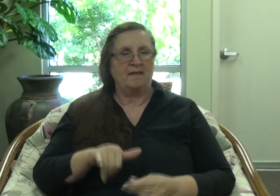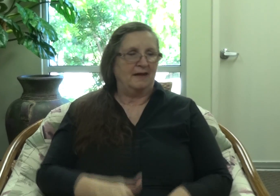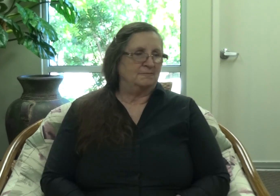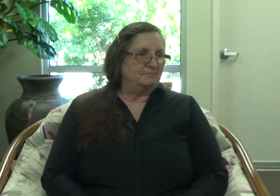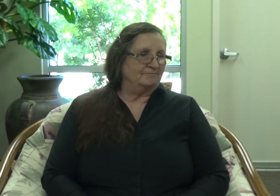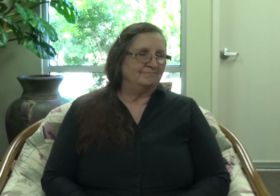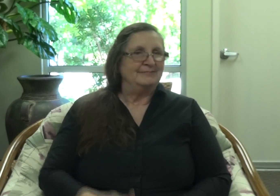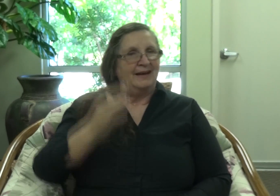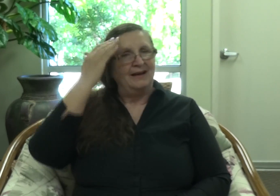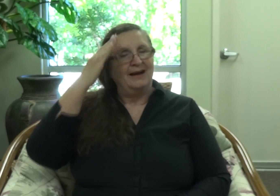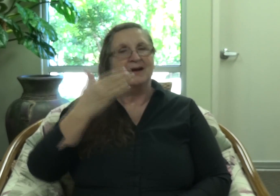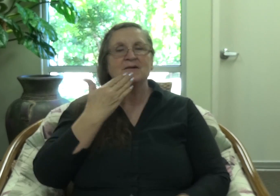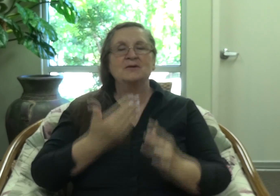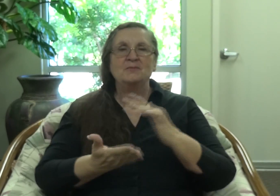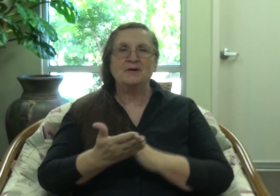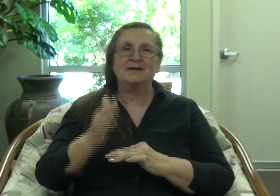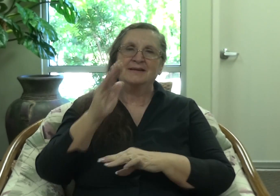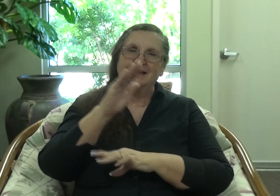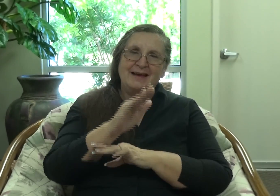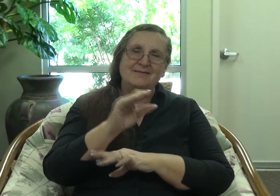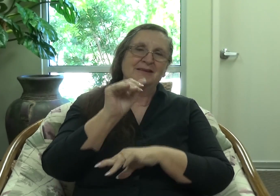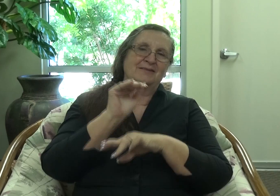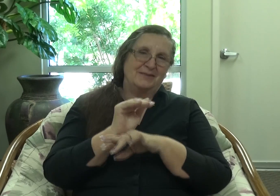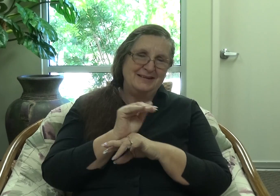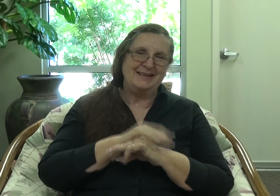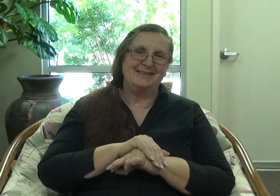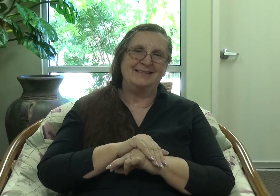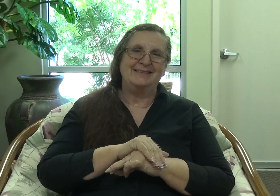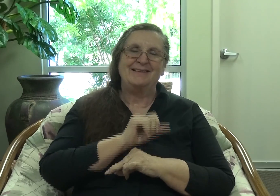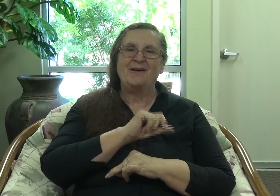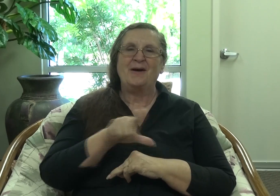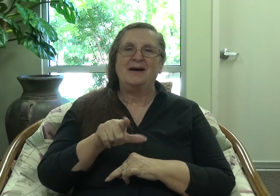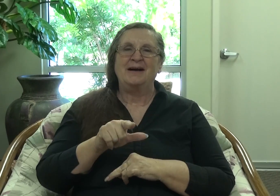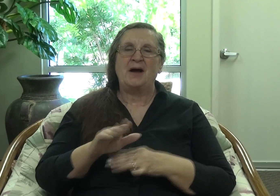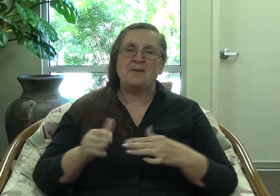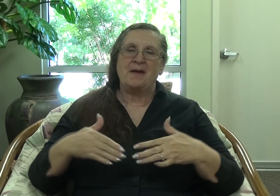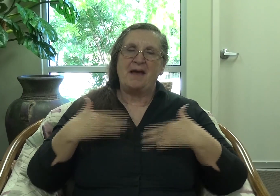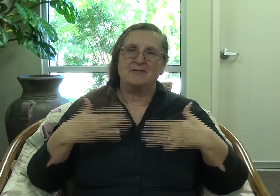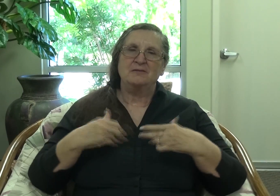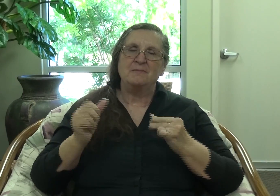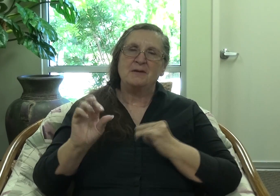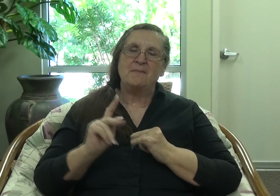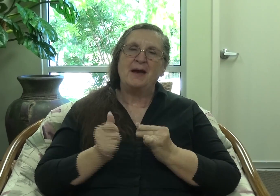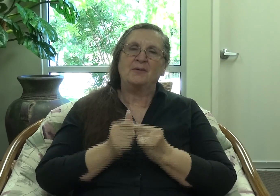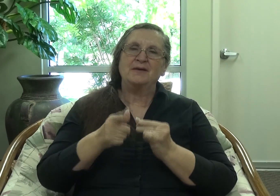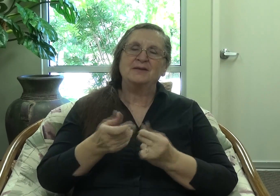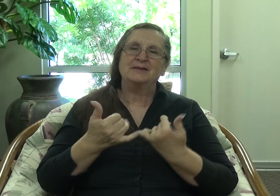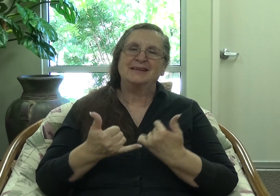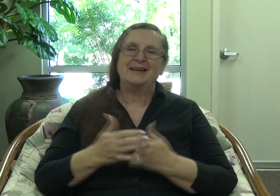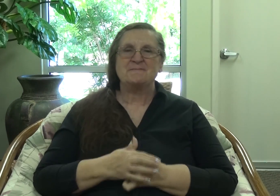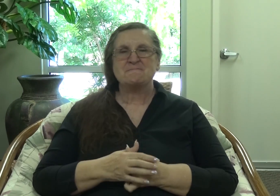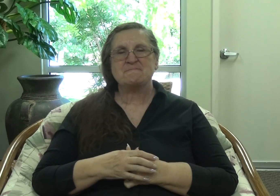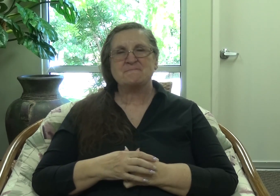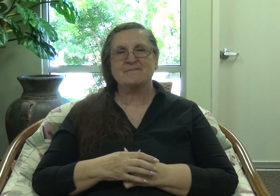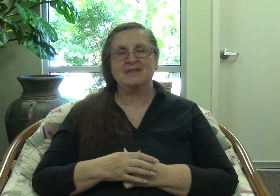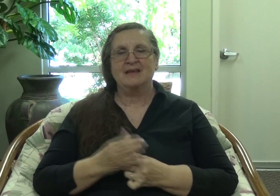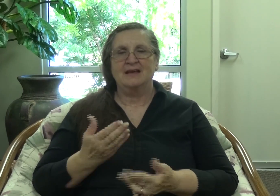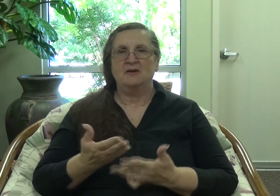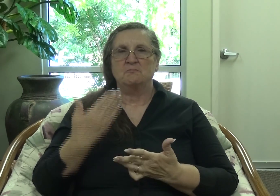Hi, good morning, good afternoon, good evening, everyone. I'm so happy to be back with you guys today. Before we go ahead and start,